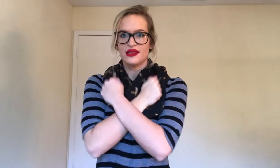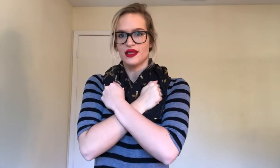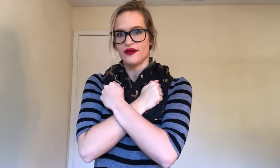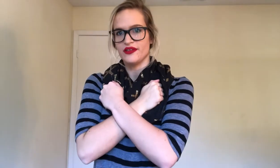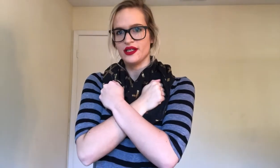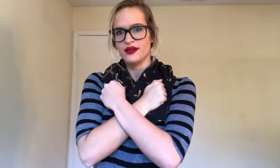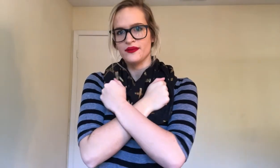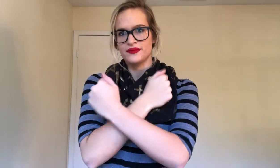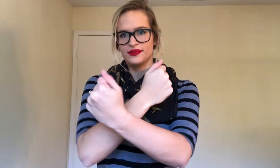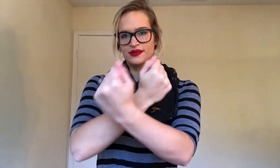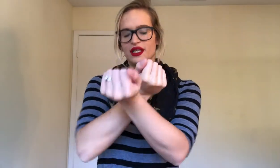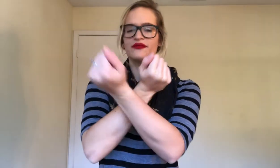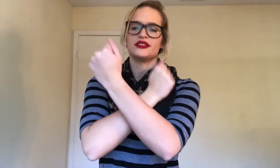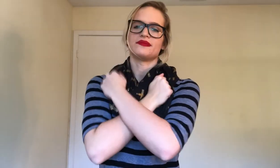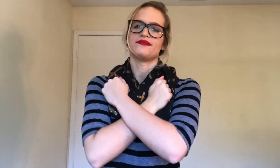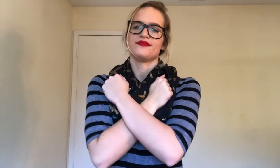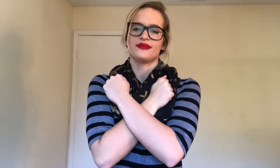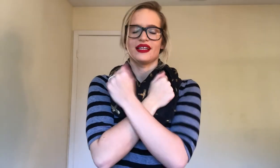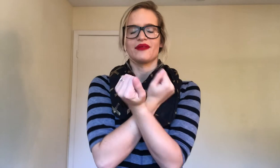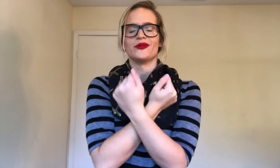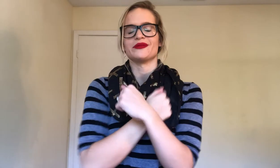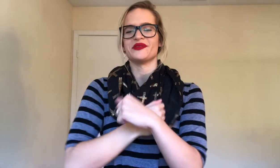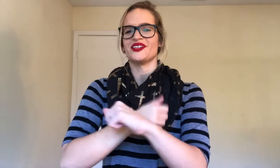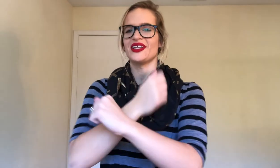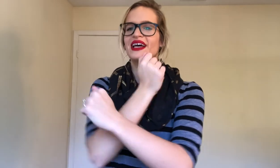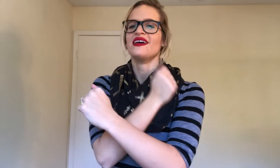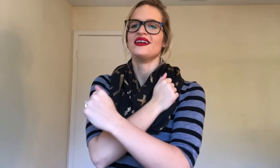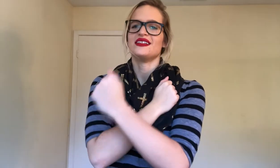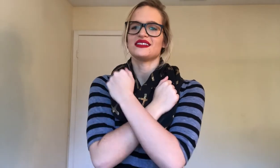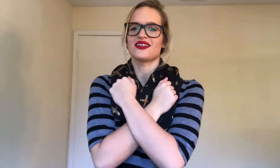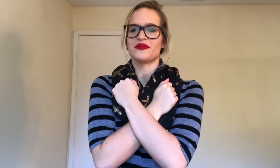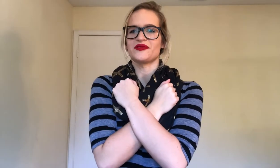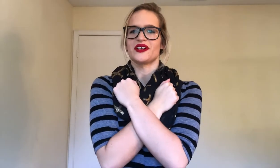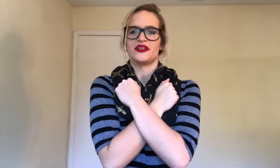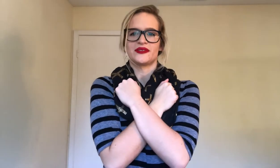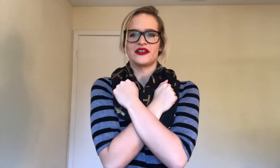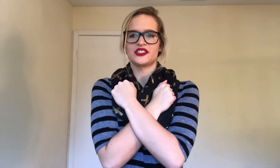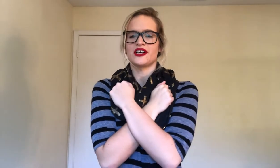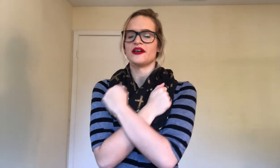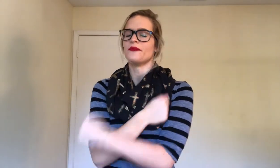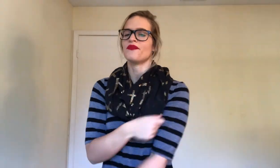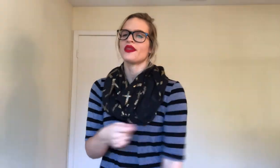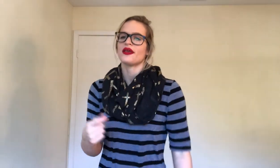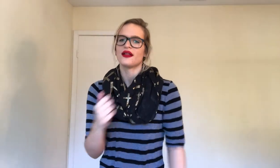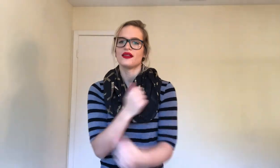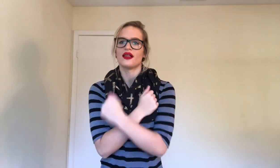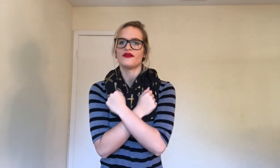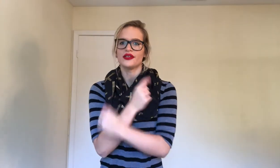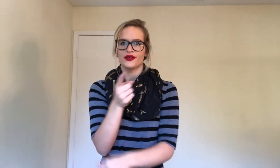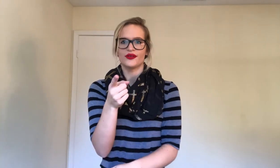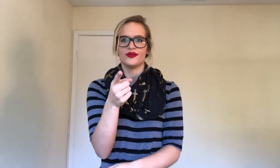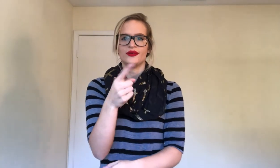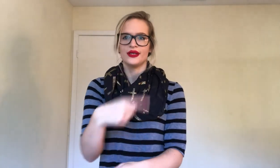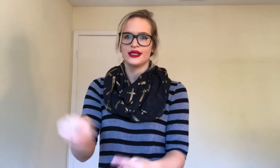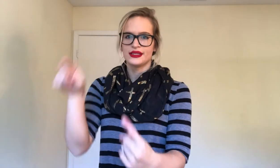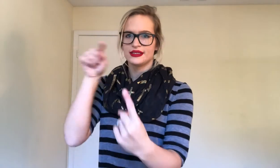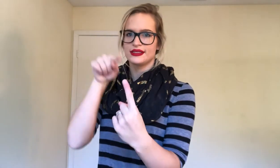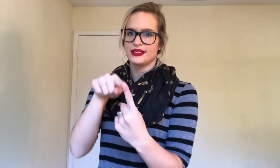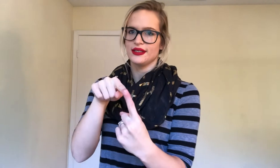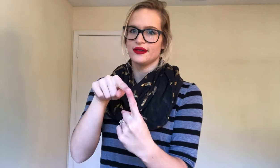loving, love is, I think most people know that. Just arm over arm around your heart. Loving you. Till.